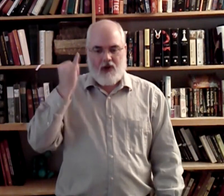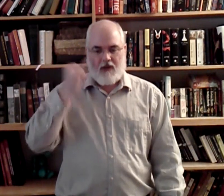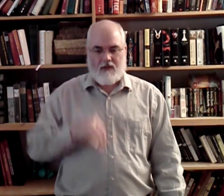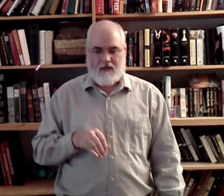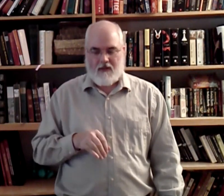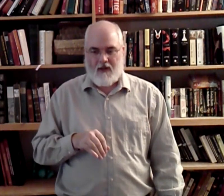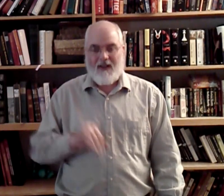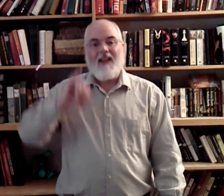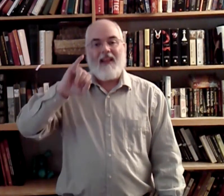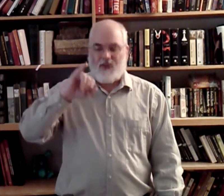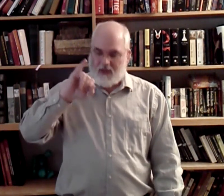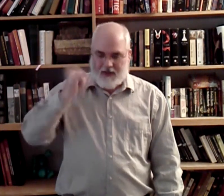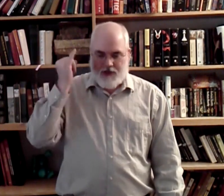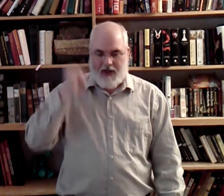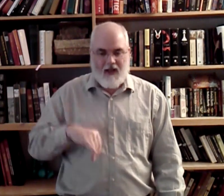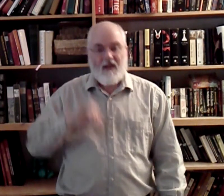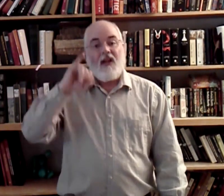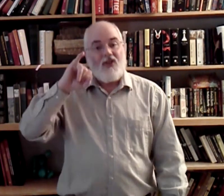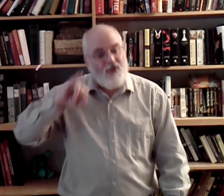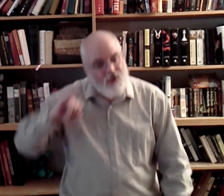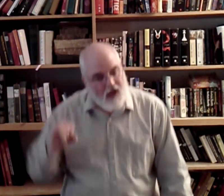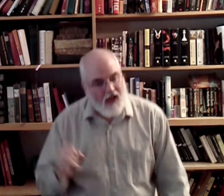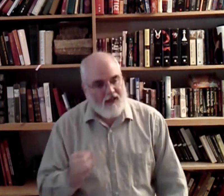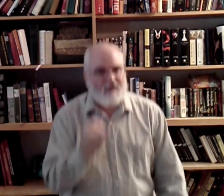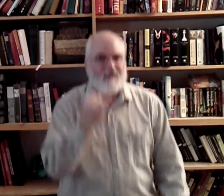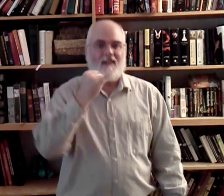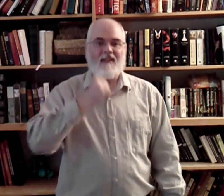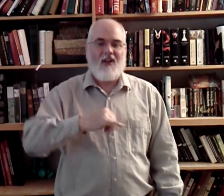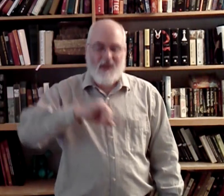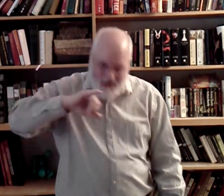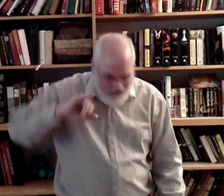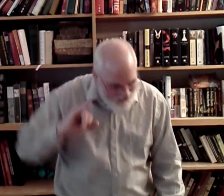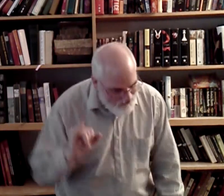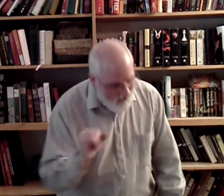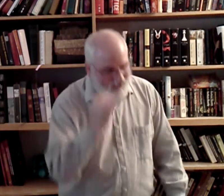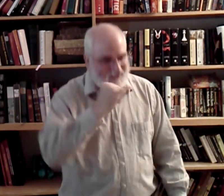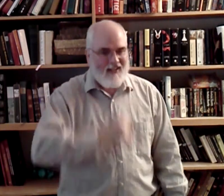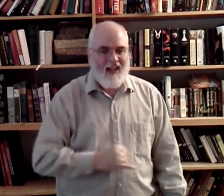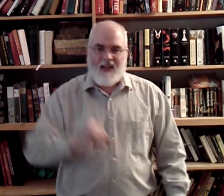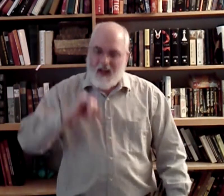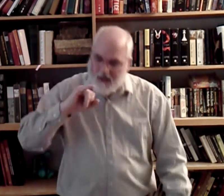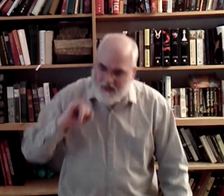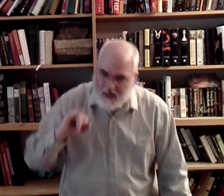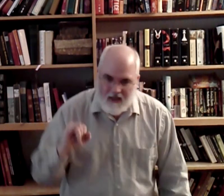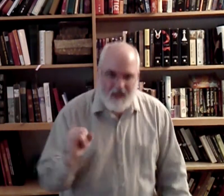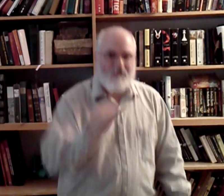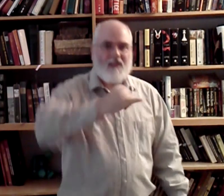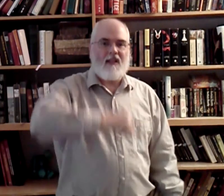Just. Alright? That's just the letter J. Just. Okay? Just. Got to get a little emphasis